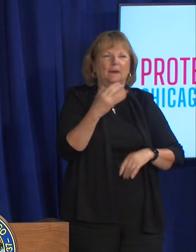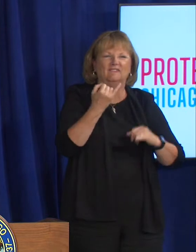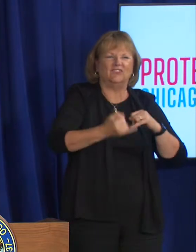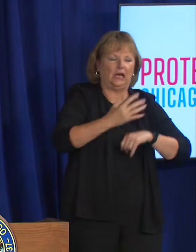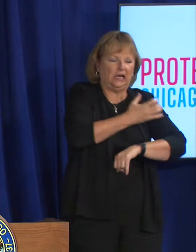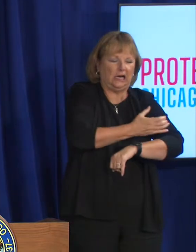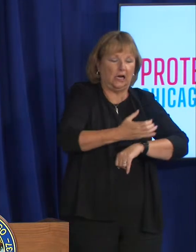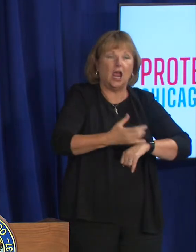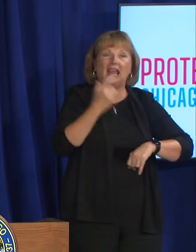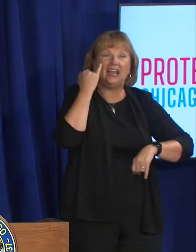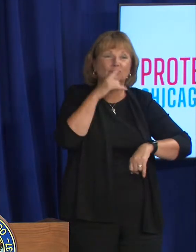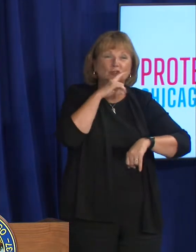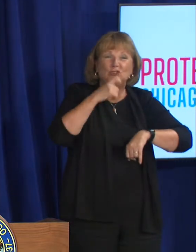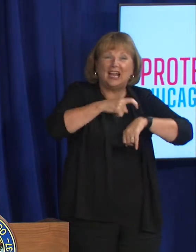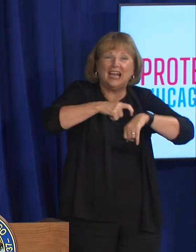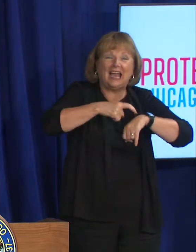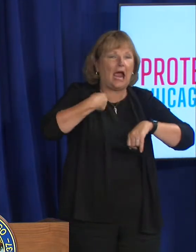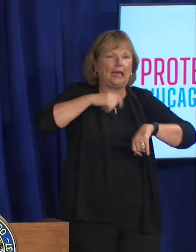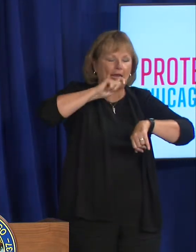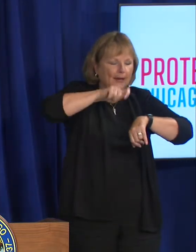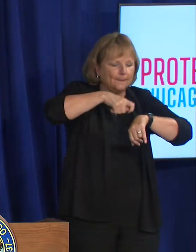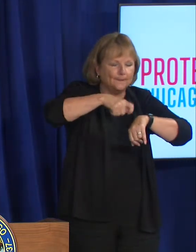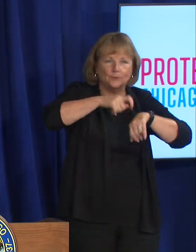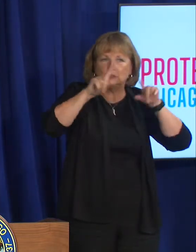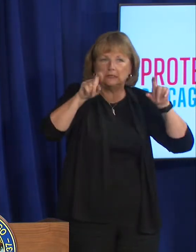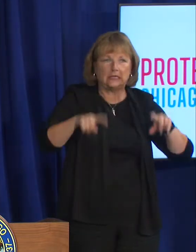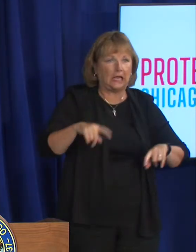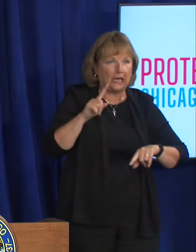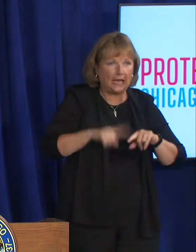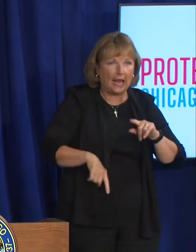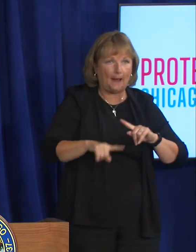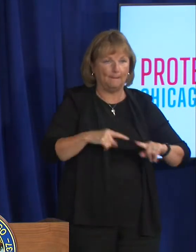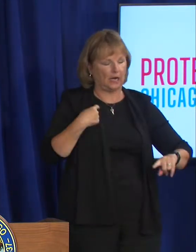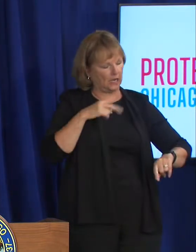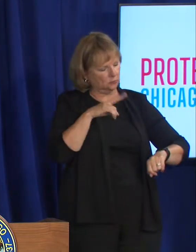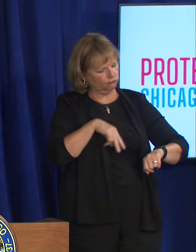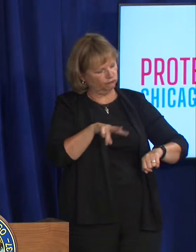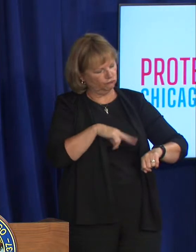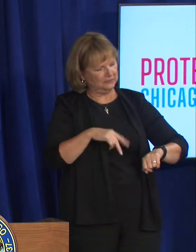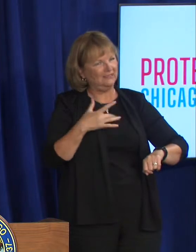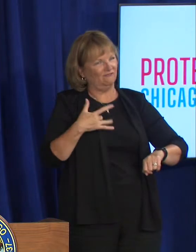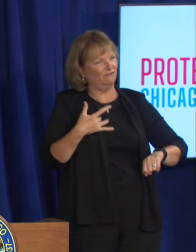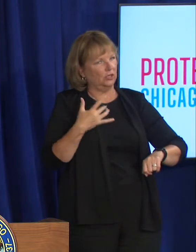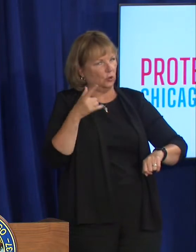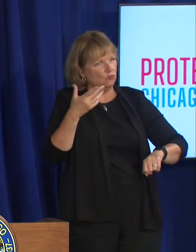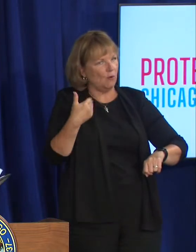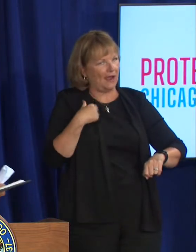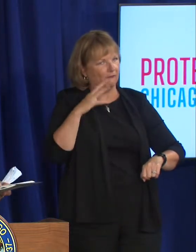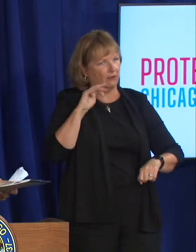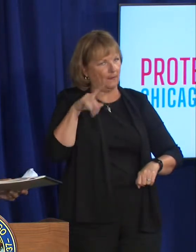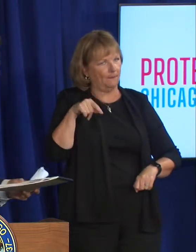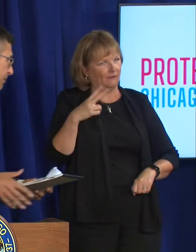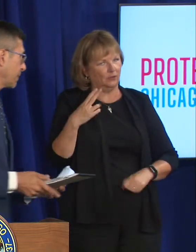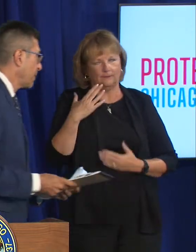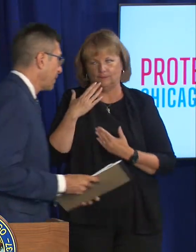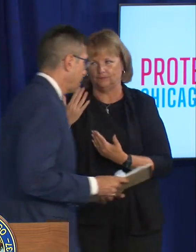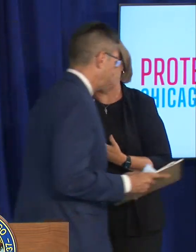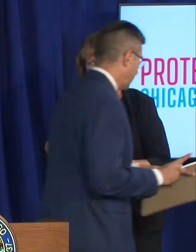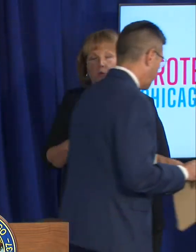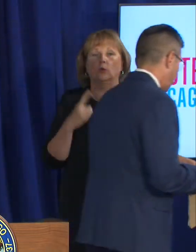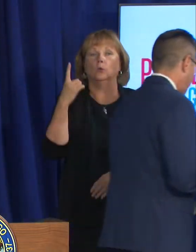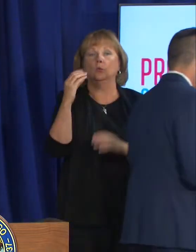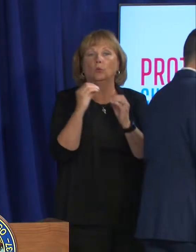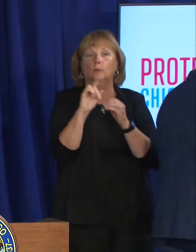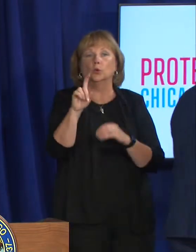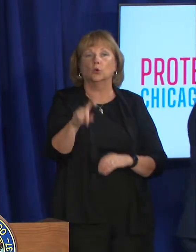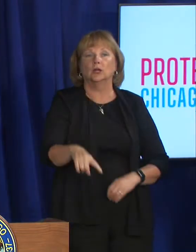can't test at that point but we can recognize it and we can we can identify it as a as a likely case one more